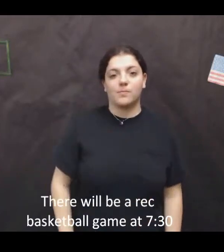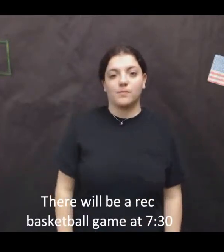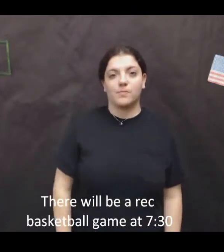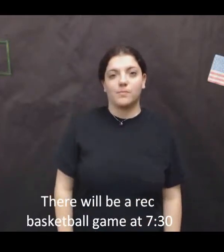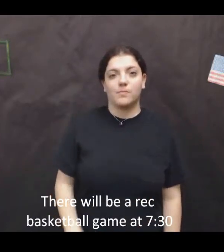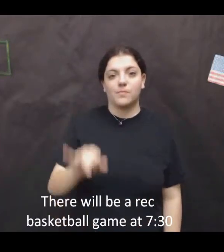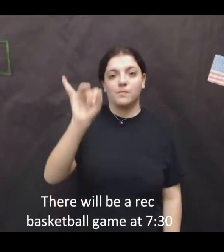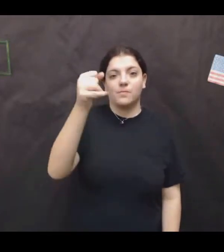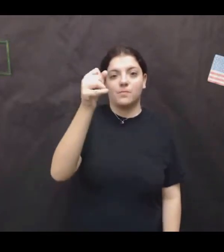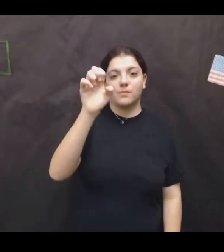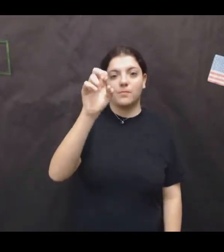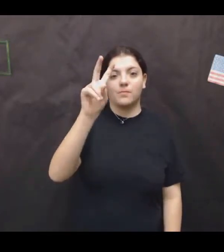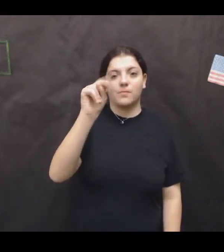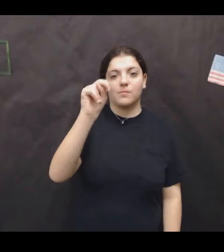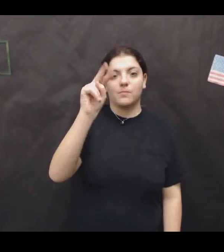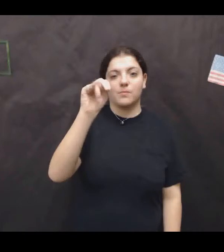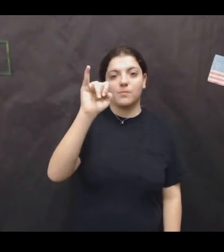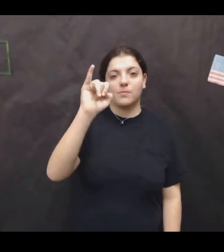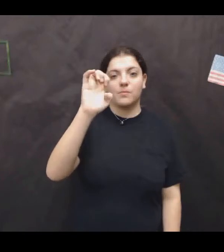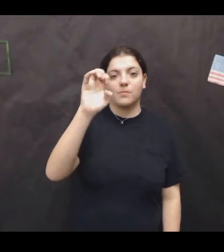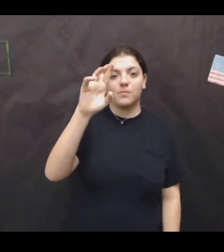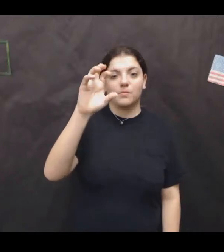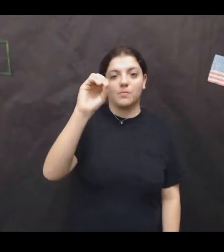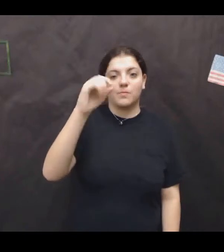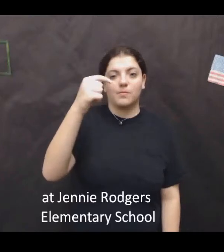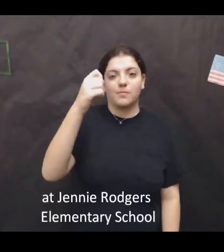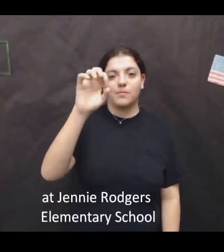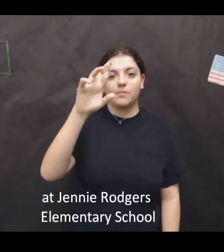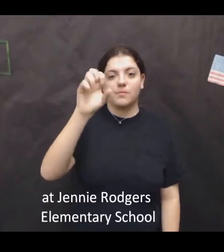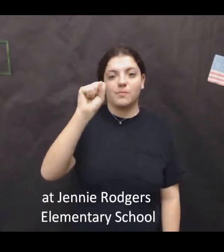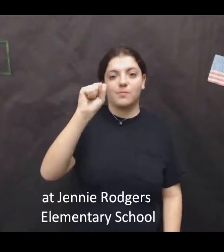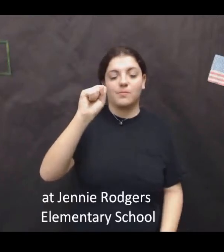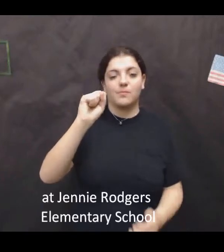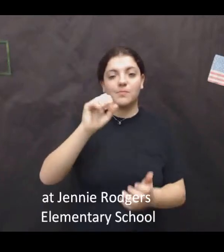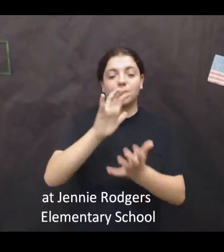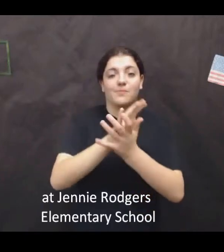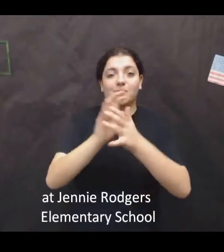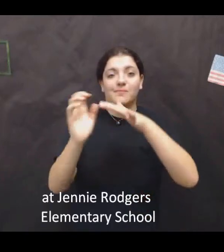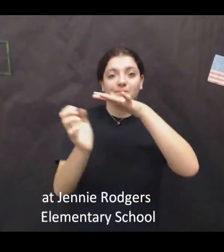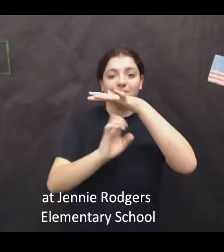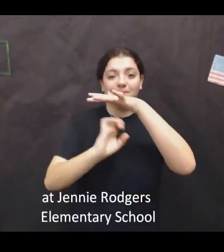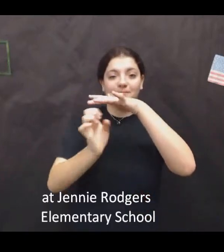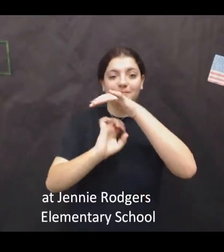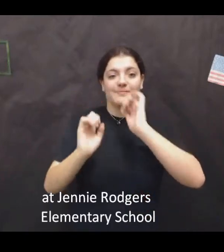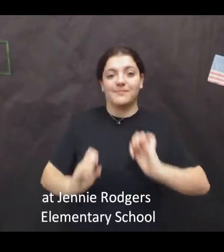at Jenny Rogers Elementary School.